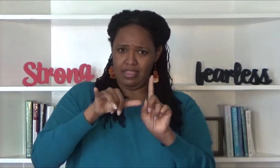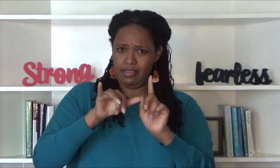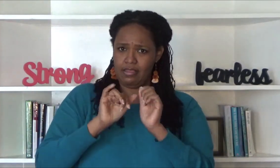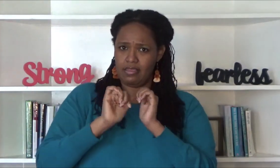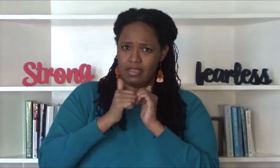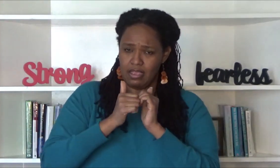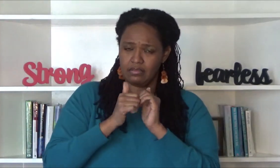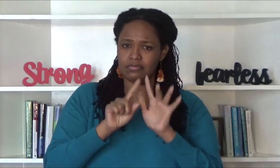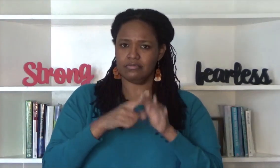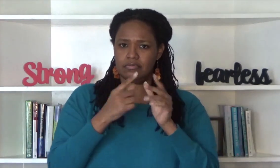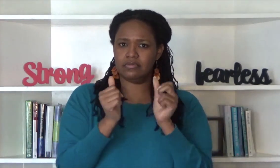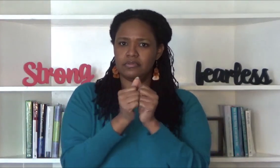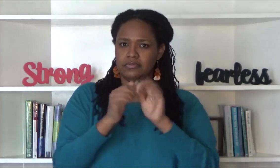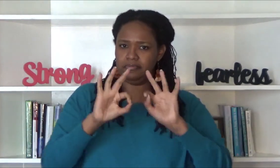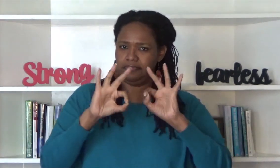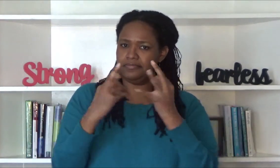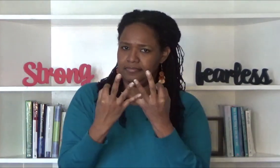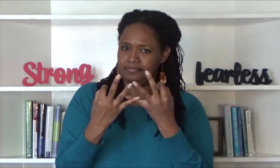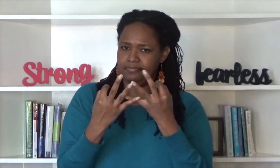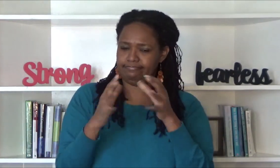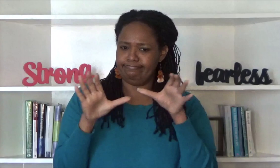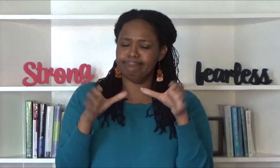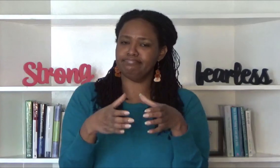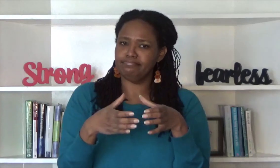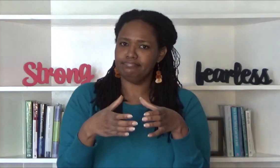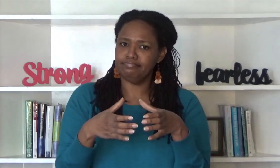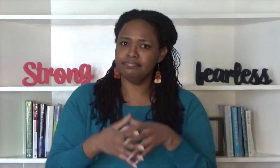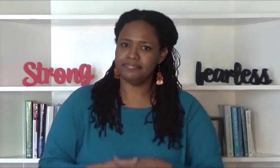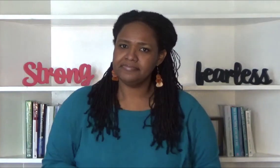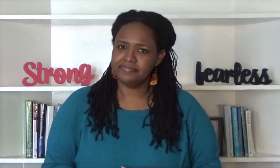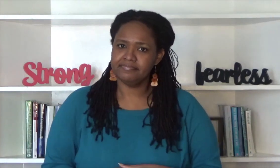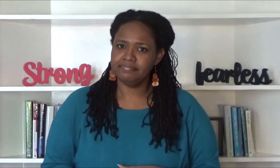begins within the family system